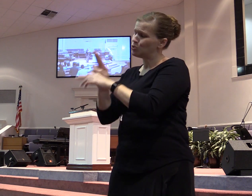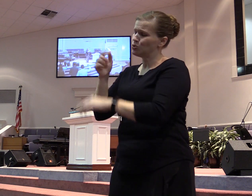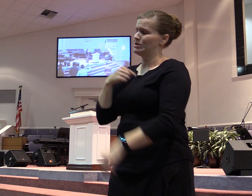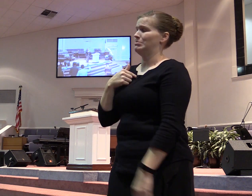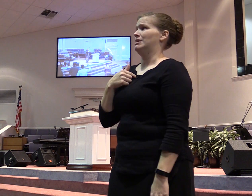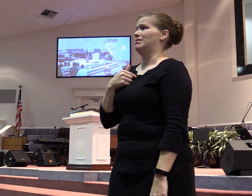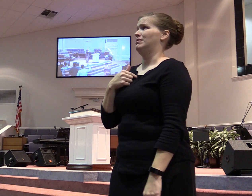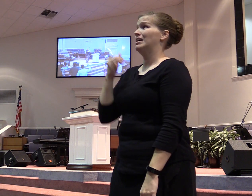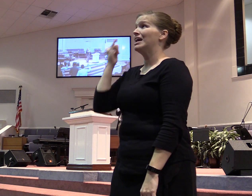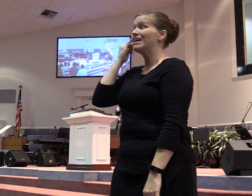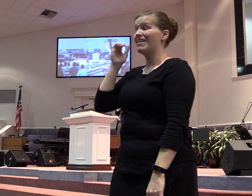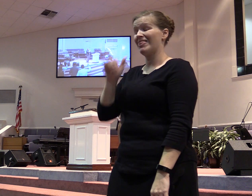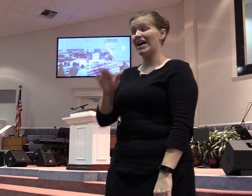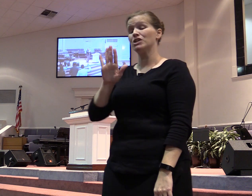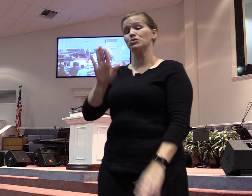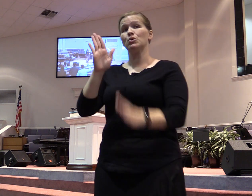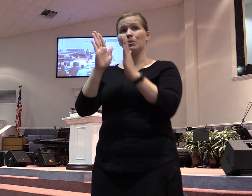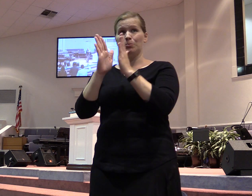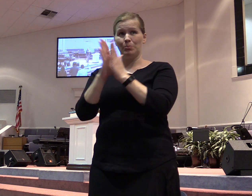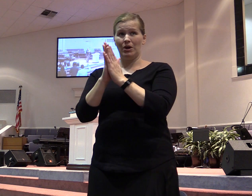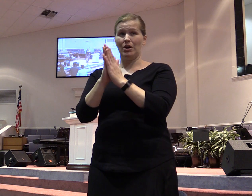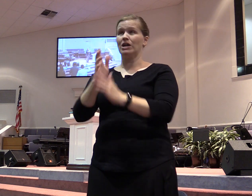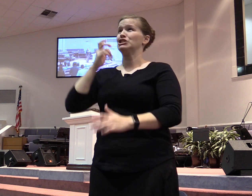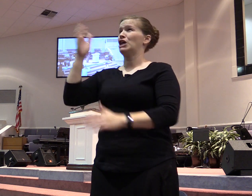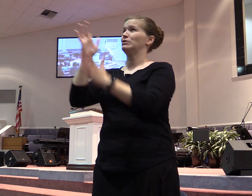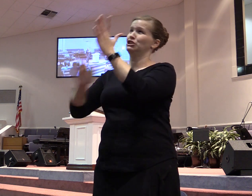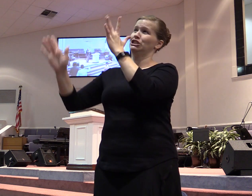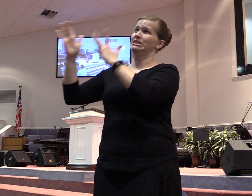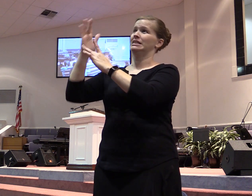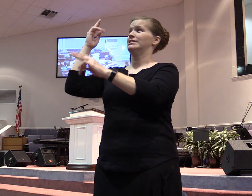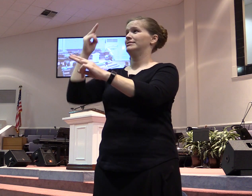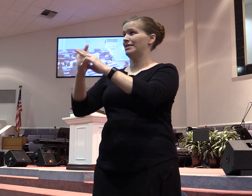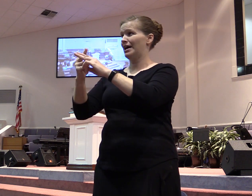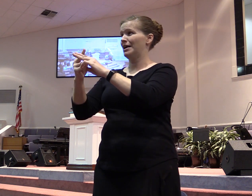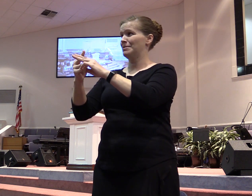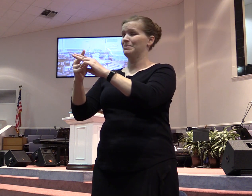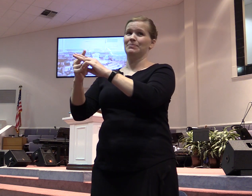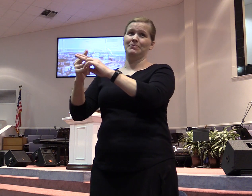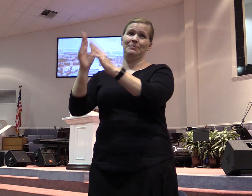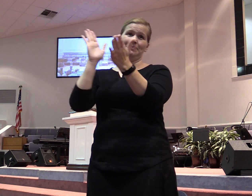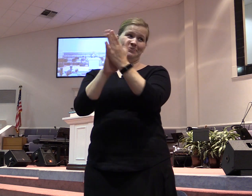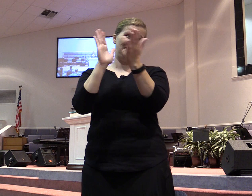And if that's your prayer I want you to just shout in Jesus name. can we give the Lord a hand clap of praise right here.